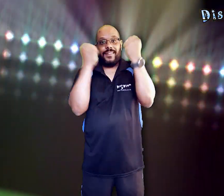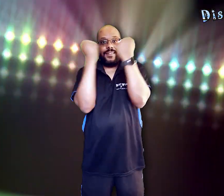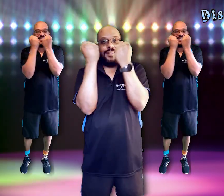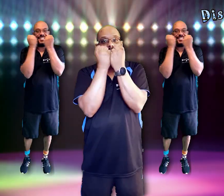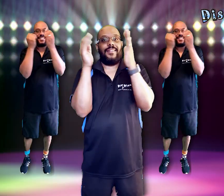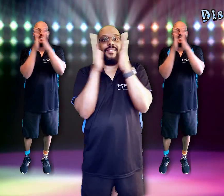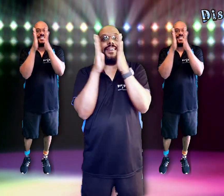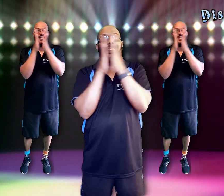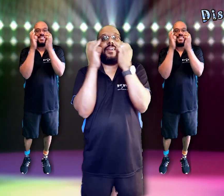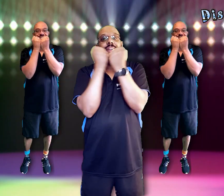Soco, soco, bate, bate